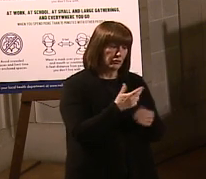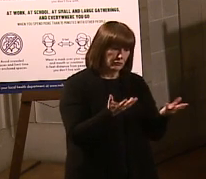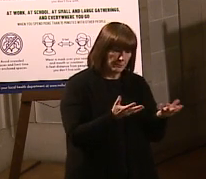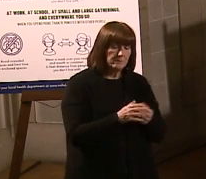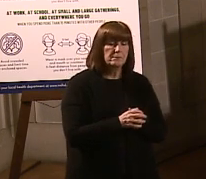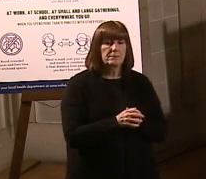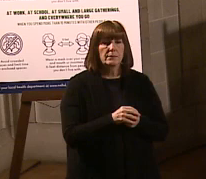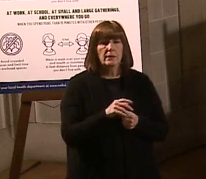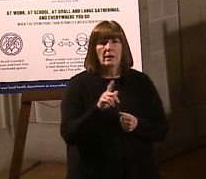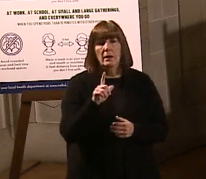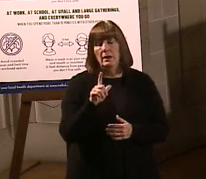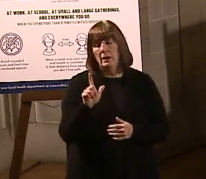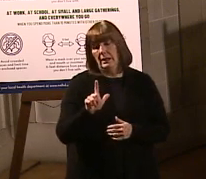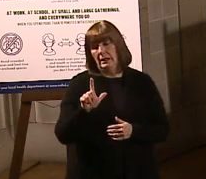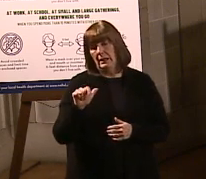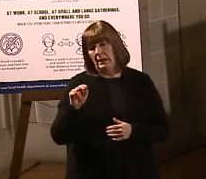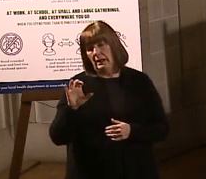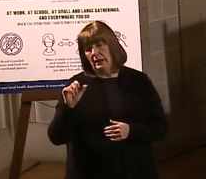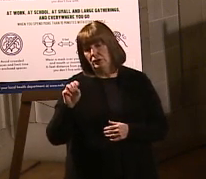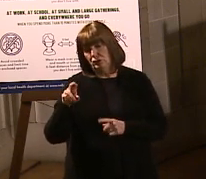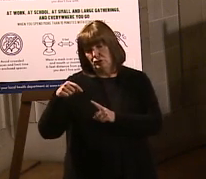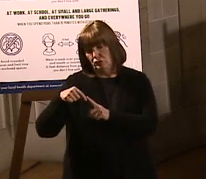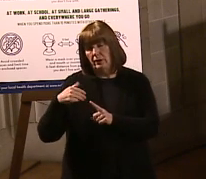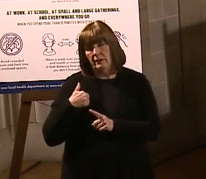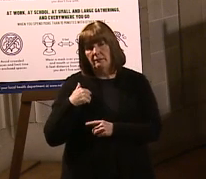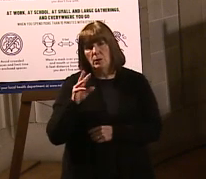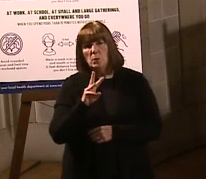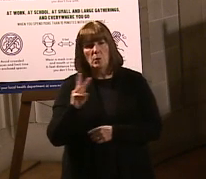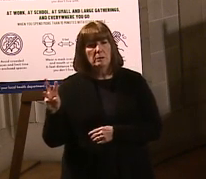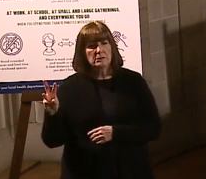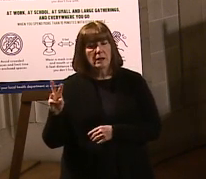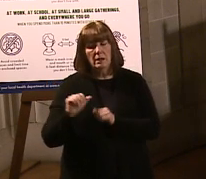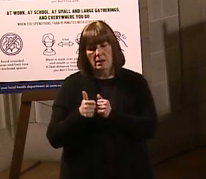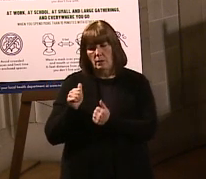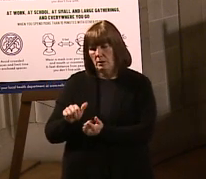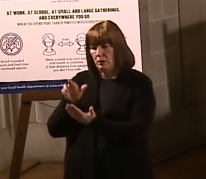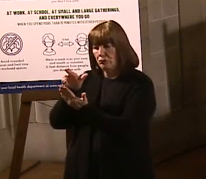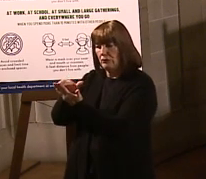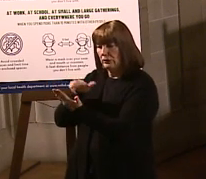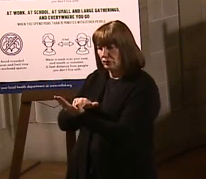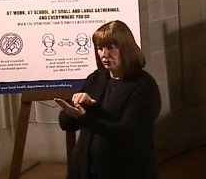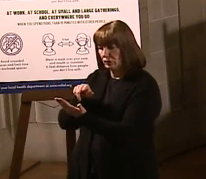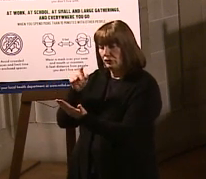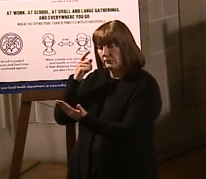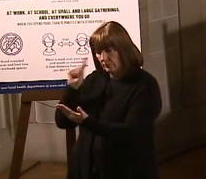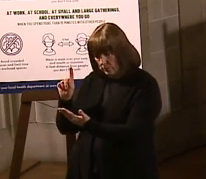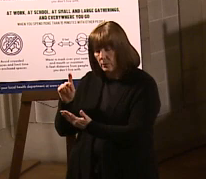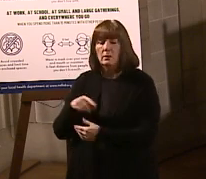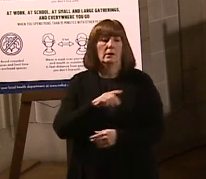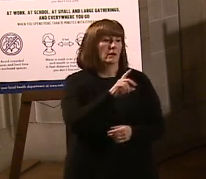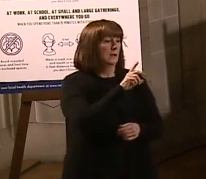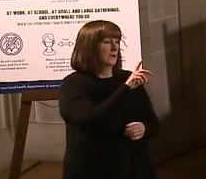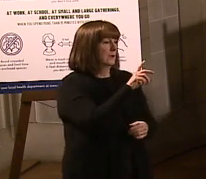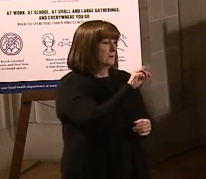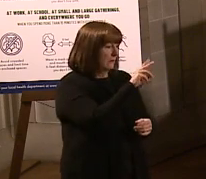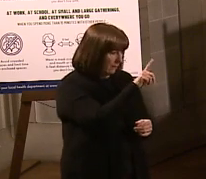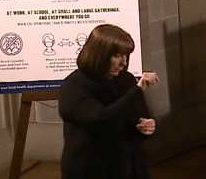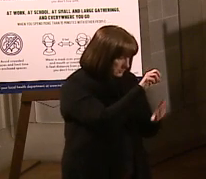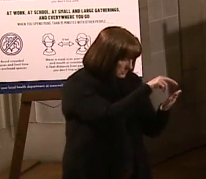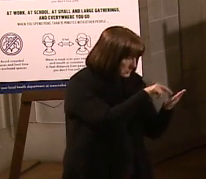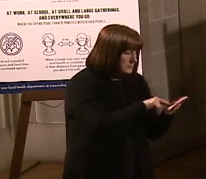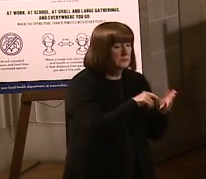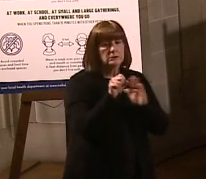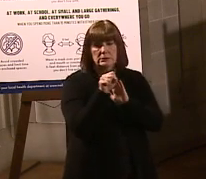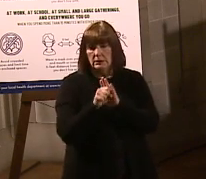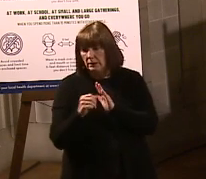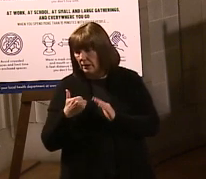Lincoln Lancaster has a website or a way to get registered for the vaccine. Douglas County has one. The state's going to be coming up one.